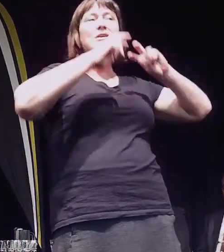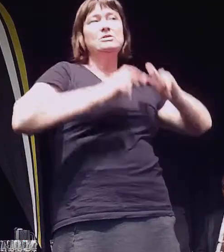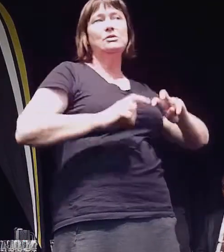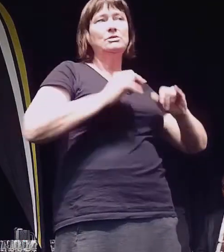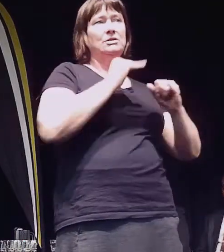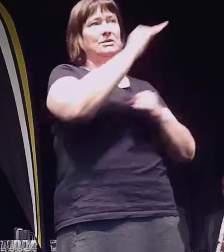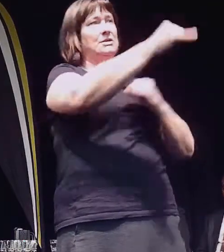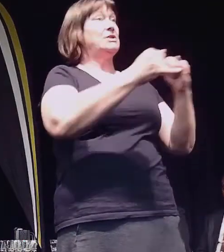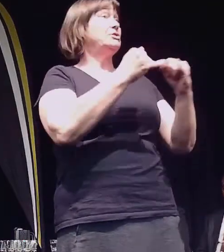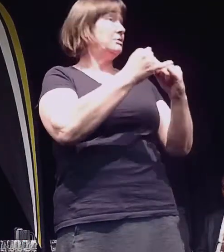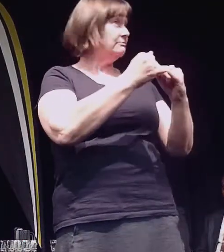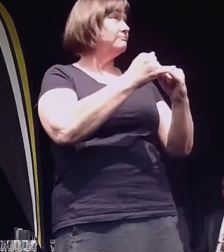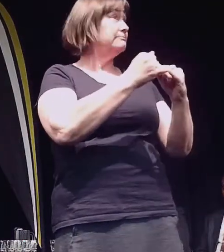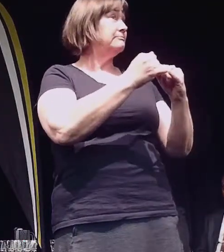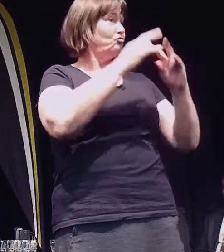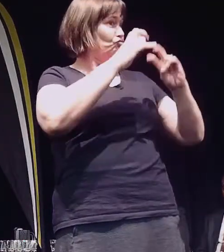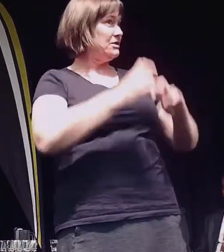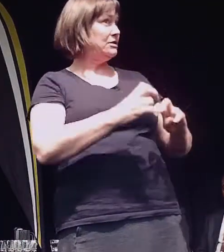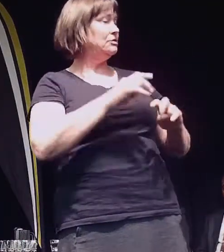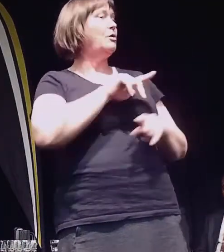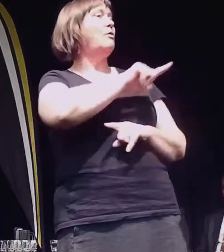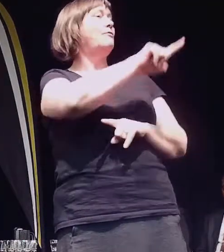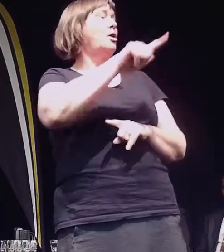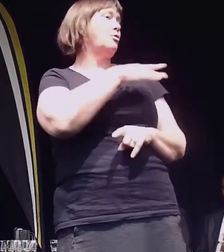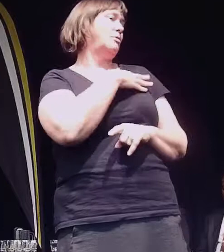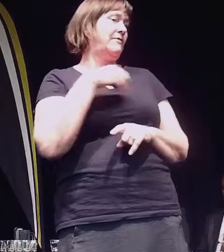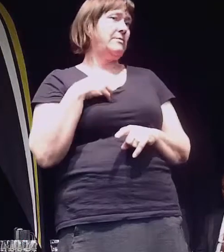I want to draw on that experience and that expertise.